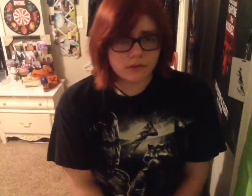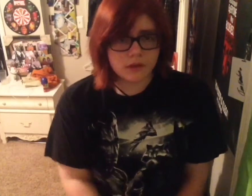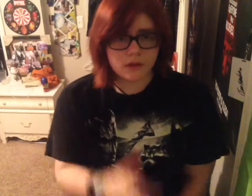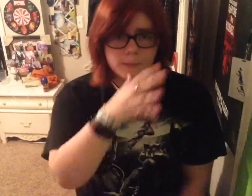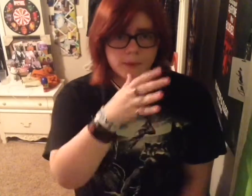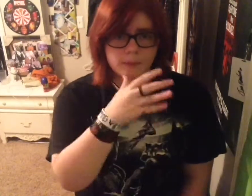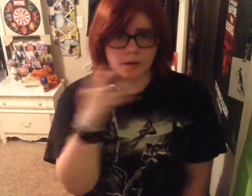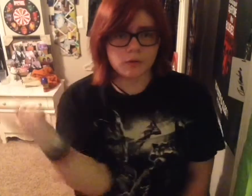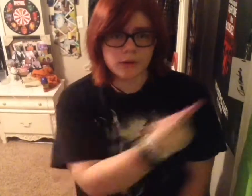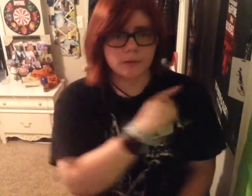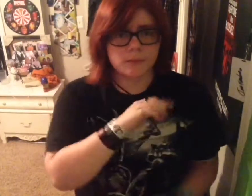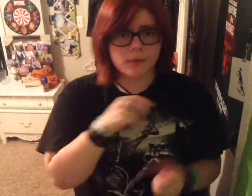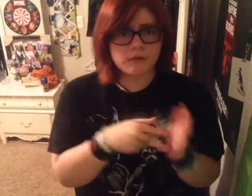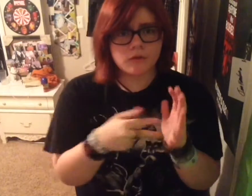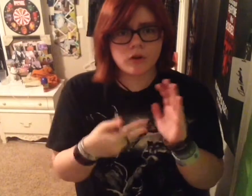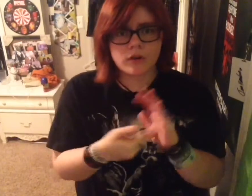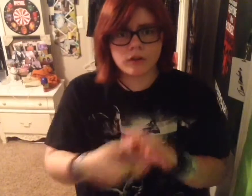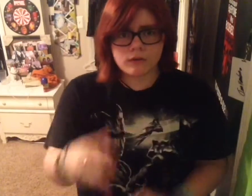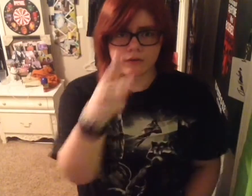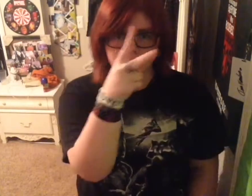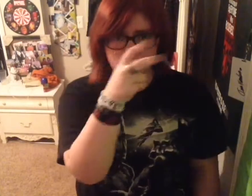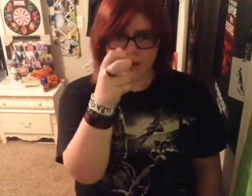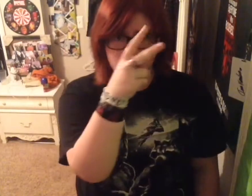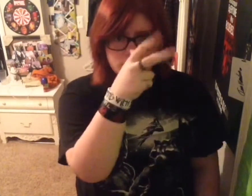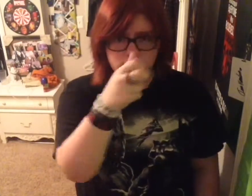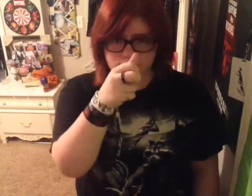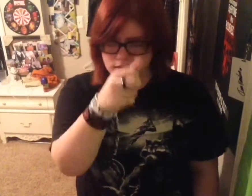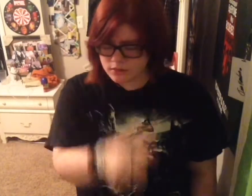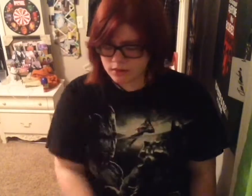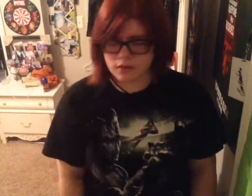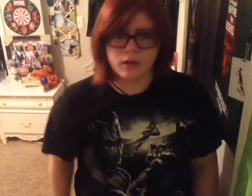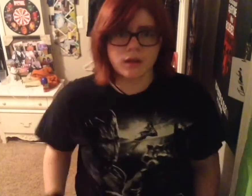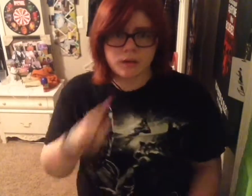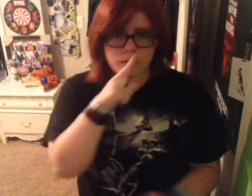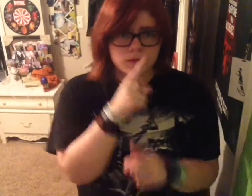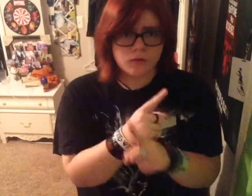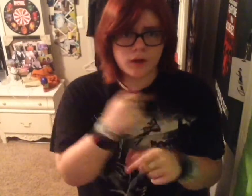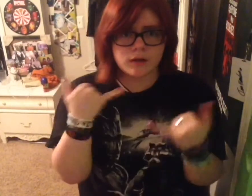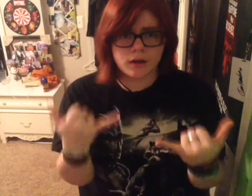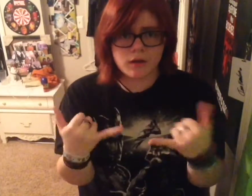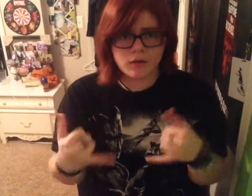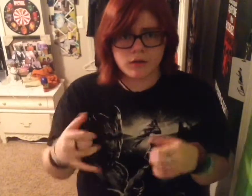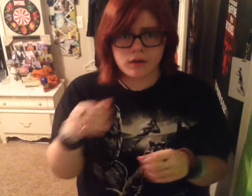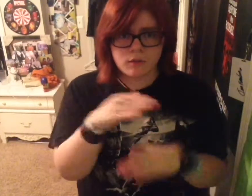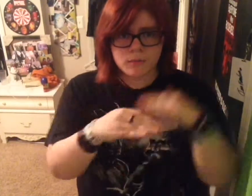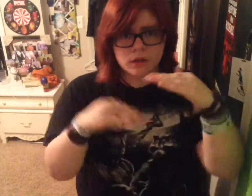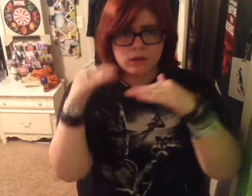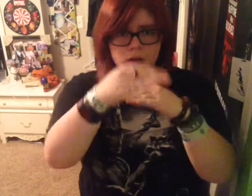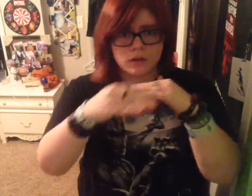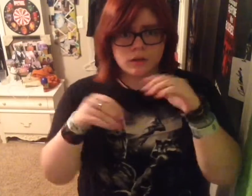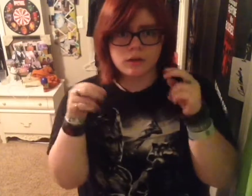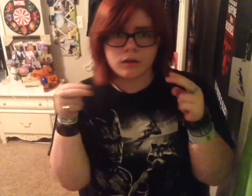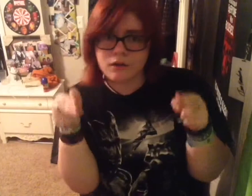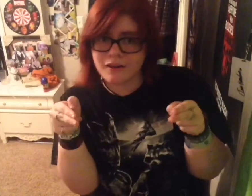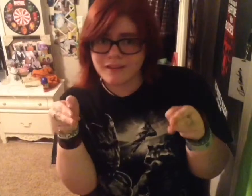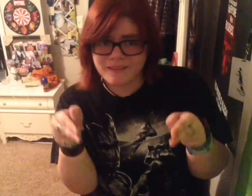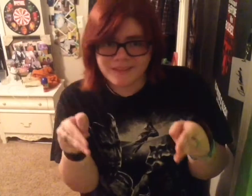Mama, we're meant for the flies And right now, they're building a coffin